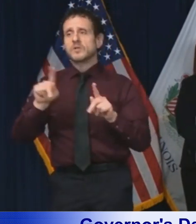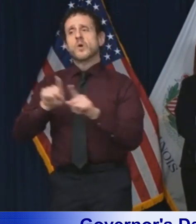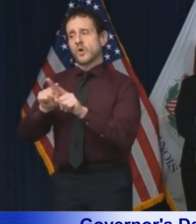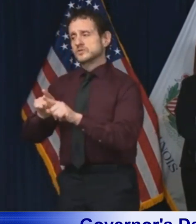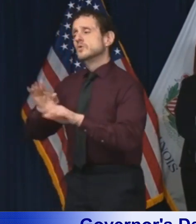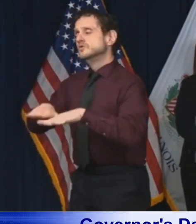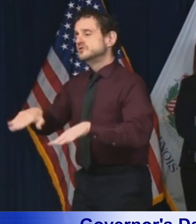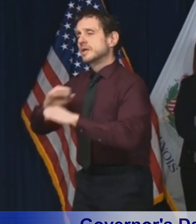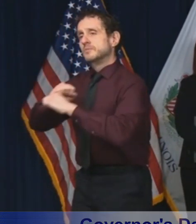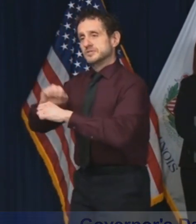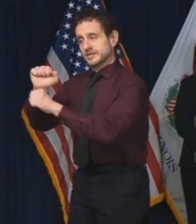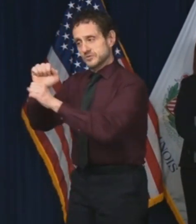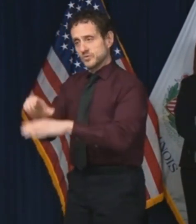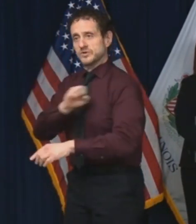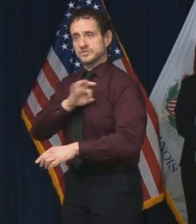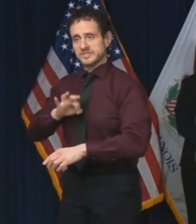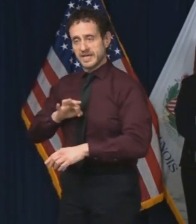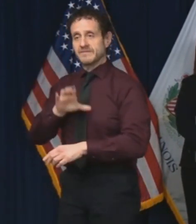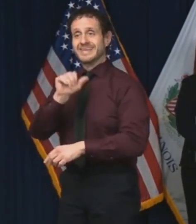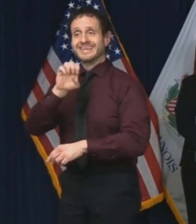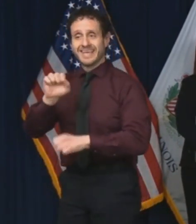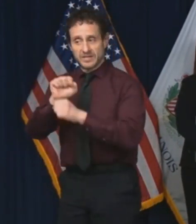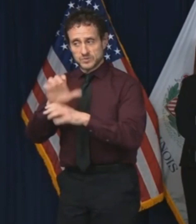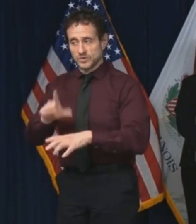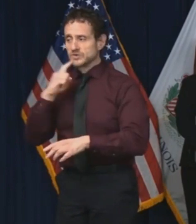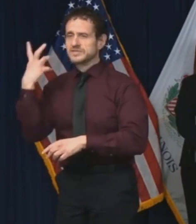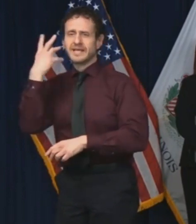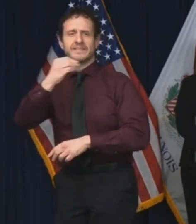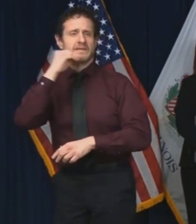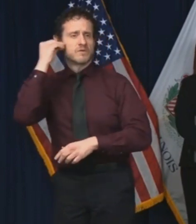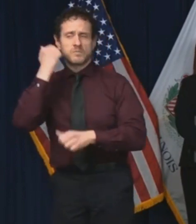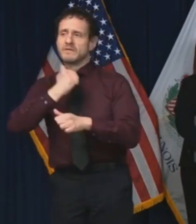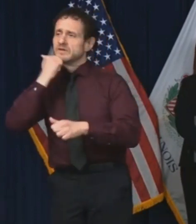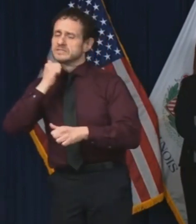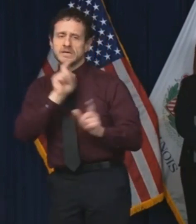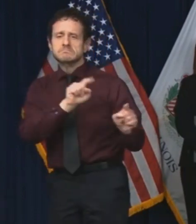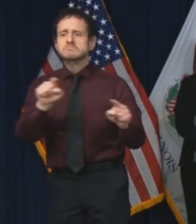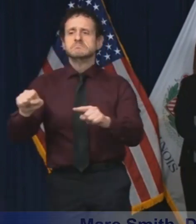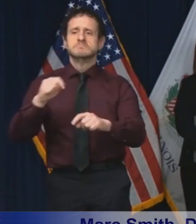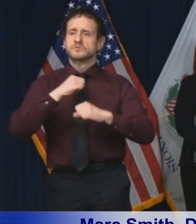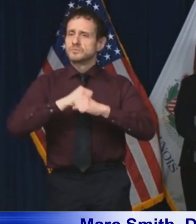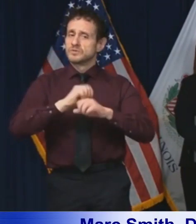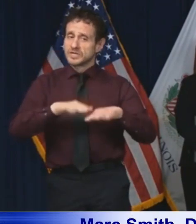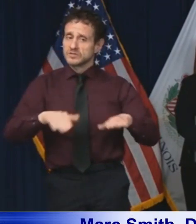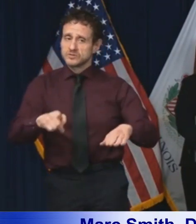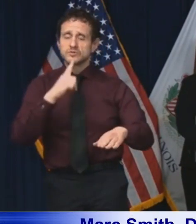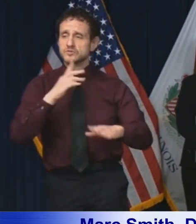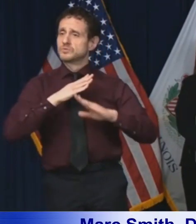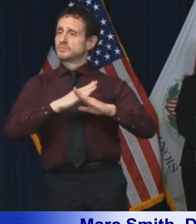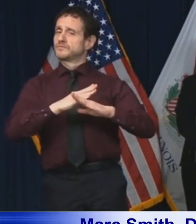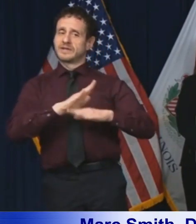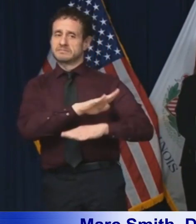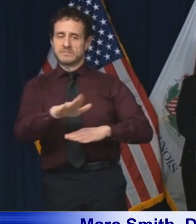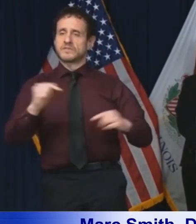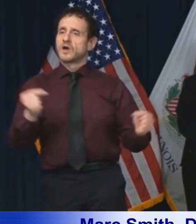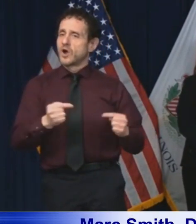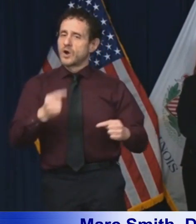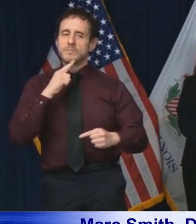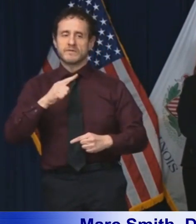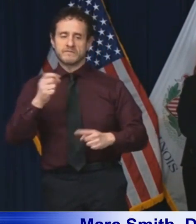who leave their homes bravely every day to protect the children from the harms of abuse and neglect.